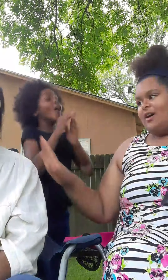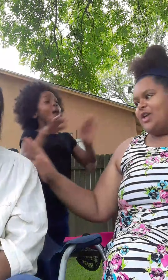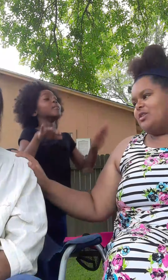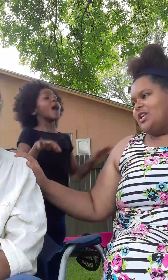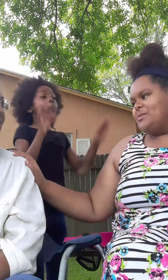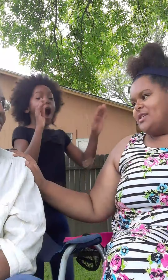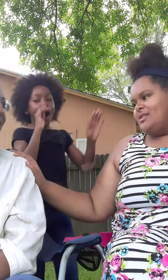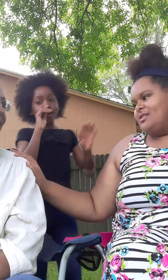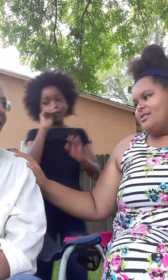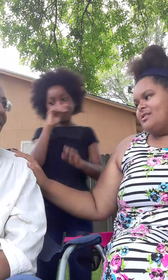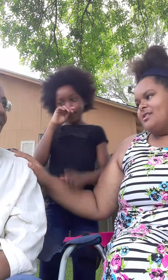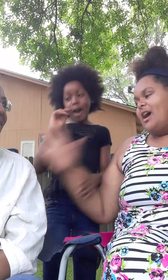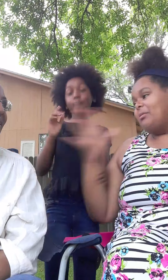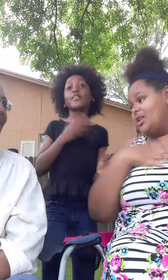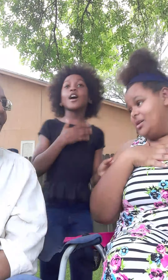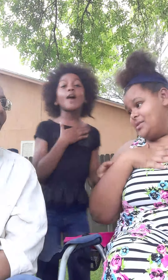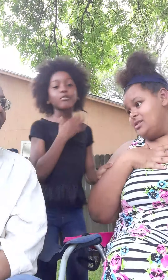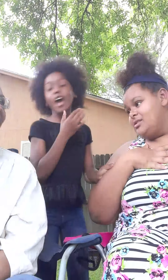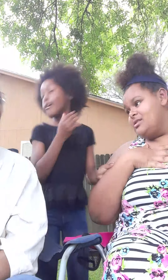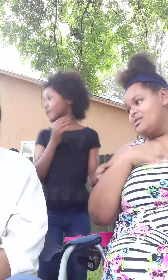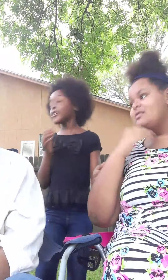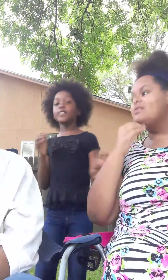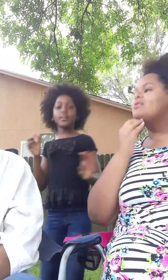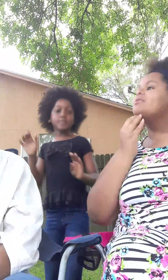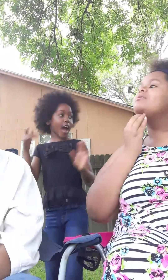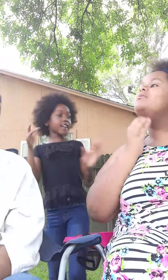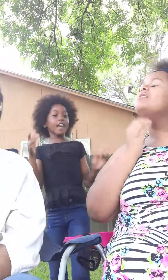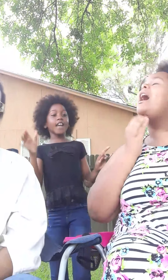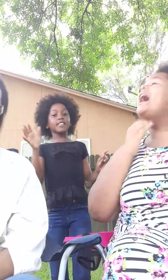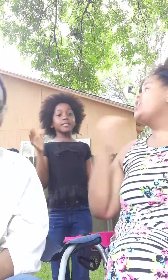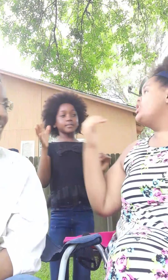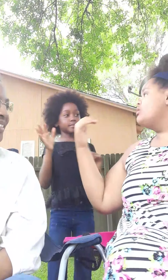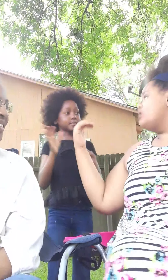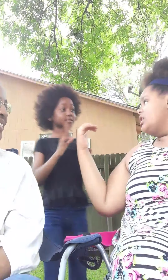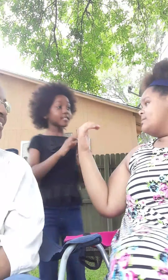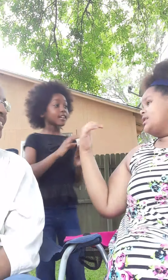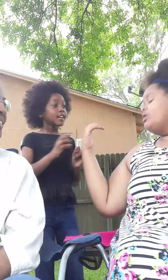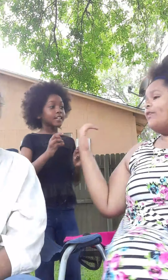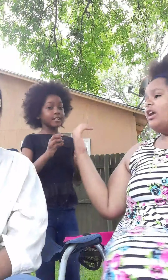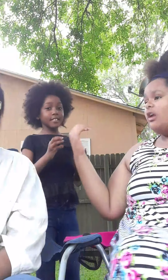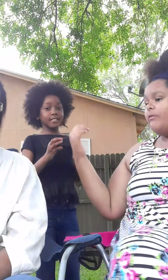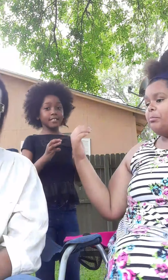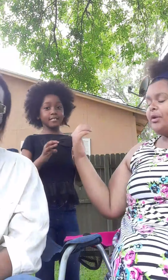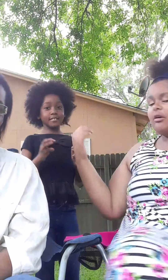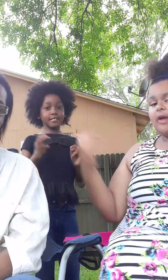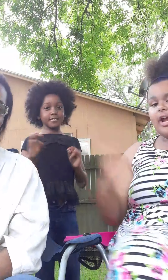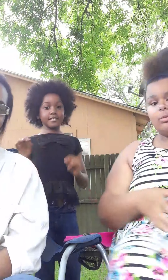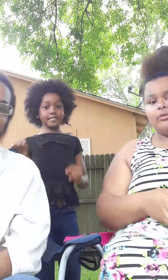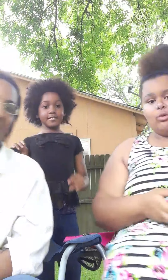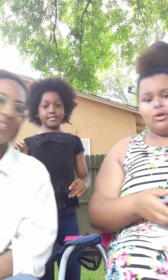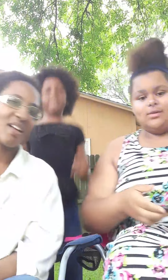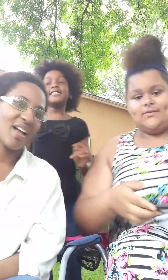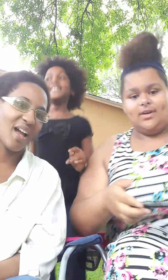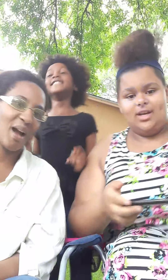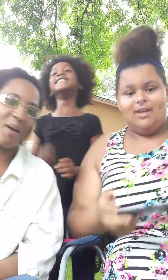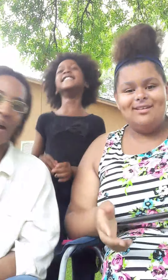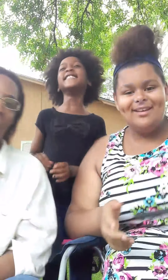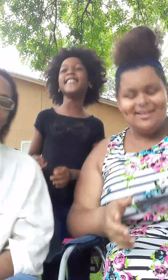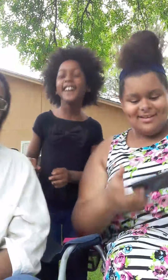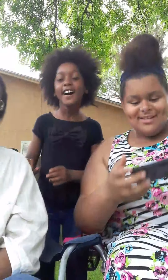you clumsy i'm i'm i'm very clumsy i can't i know you clumsy you fell over pure air before it was funny i mean she